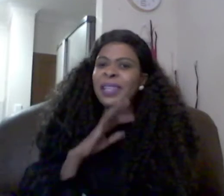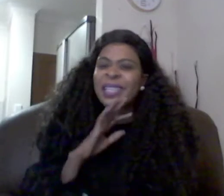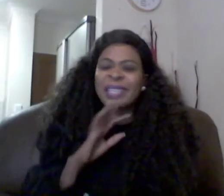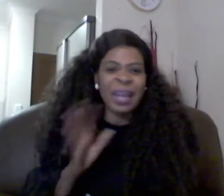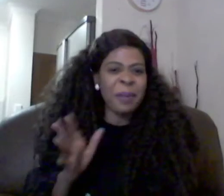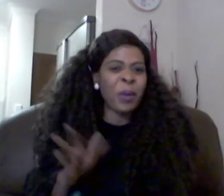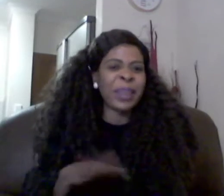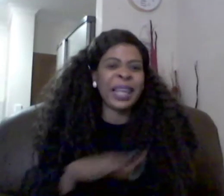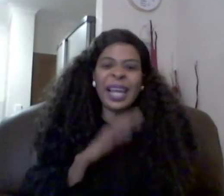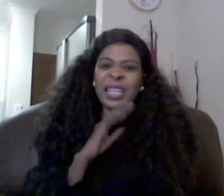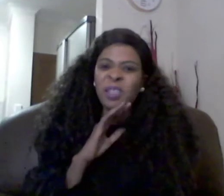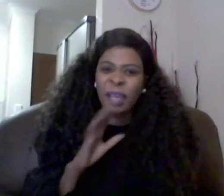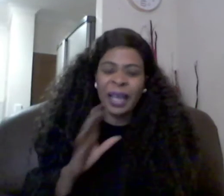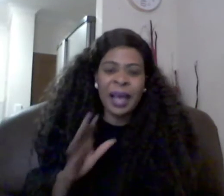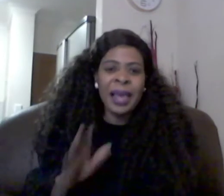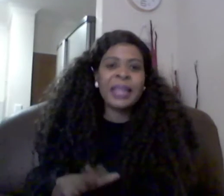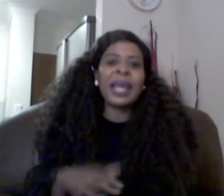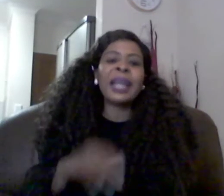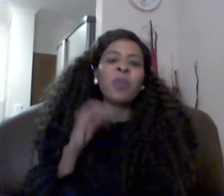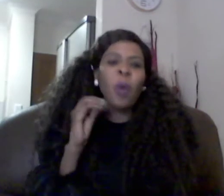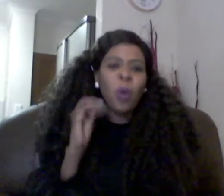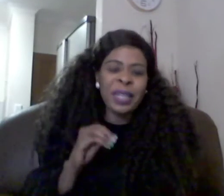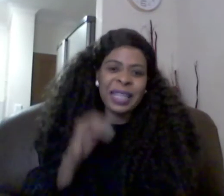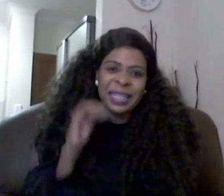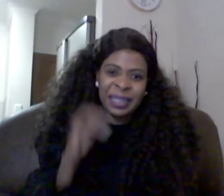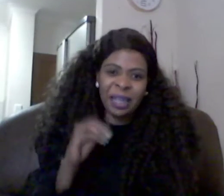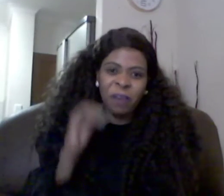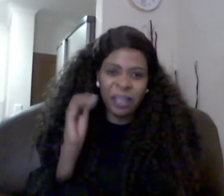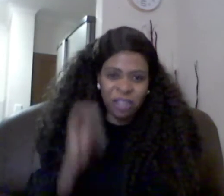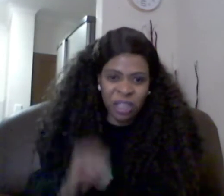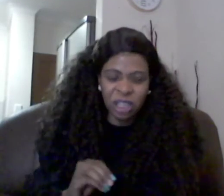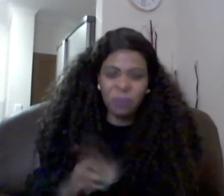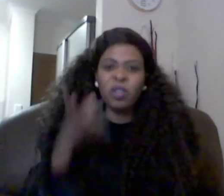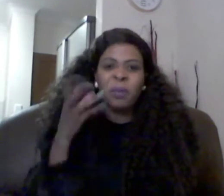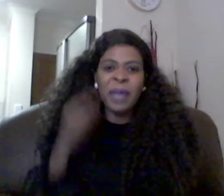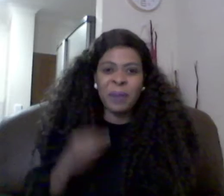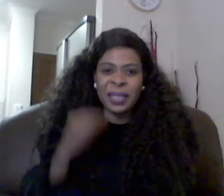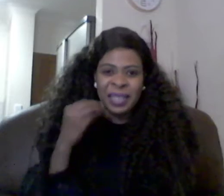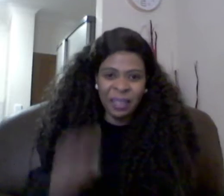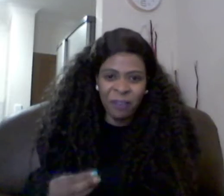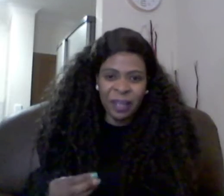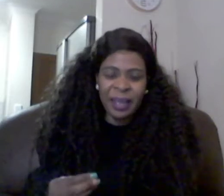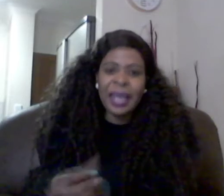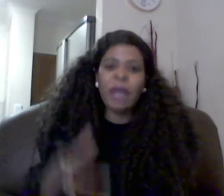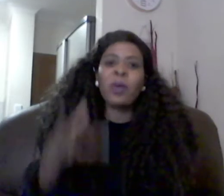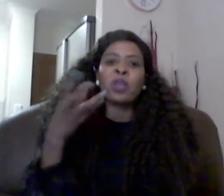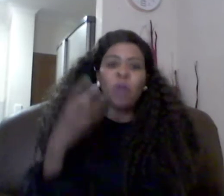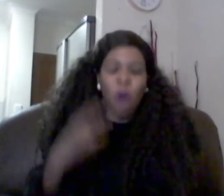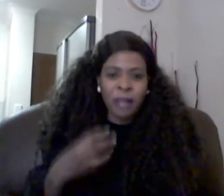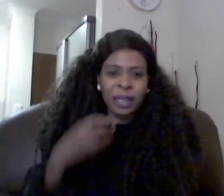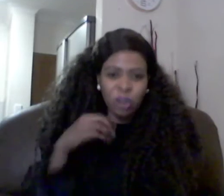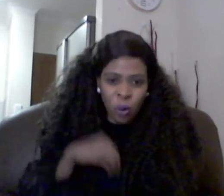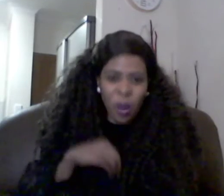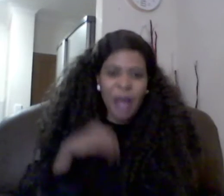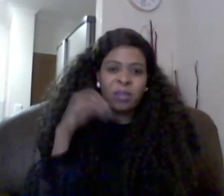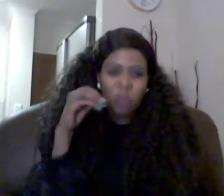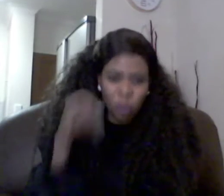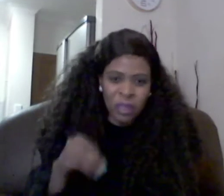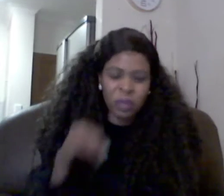described her with a nice figure there is always a center of attraction between me and pastor given it was god that draw us closer to